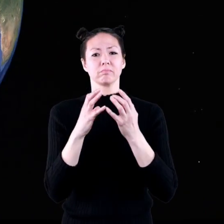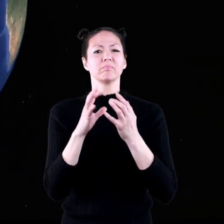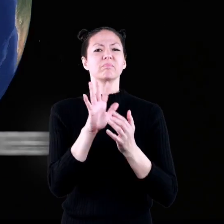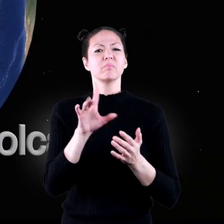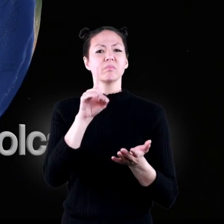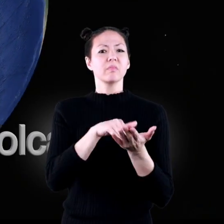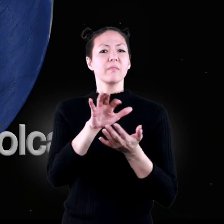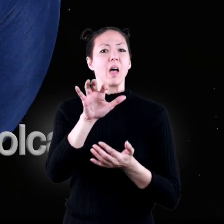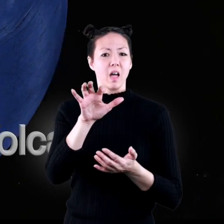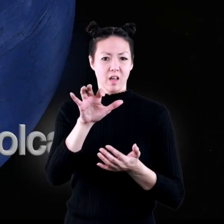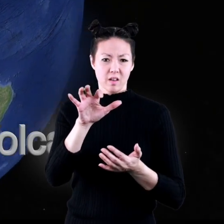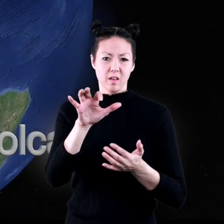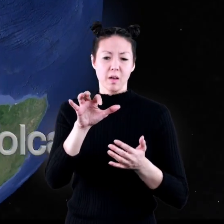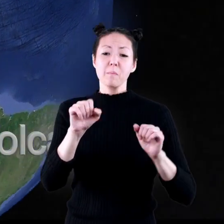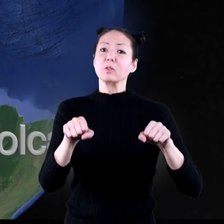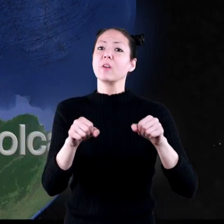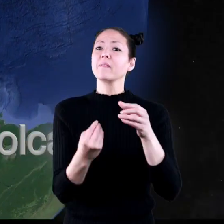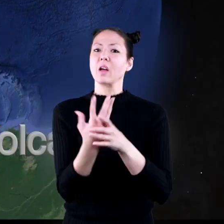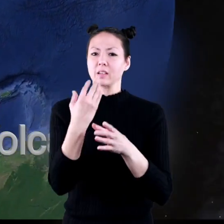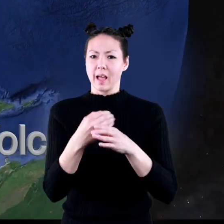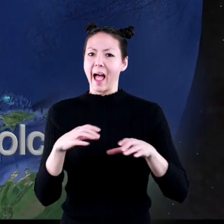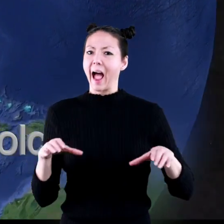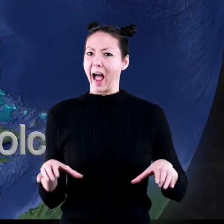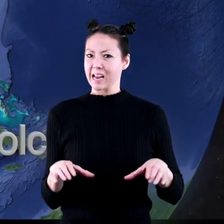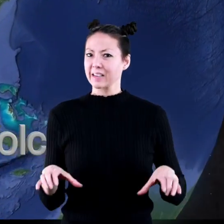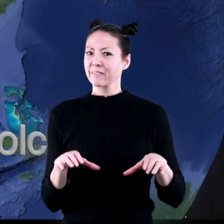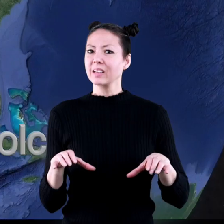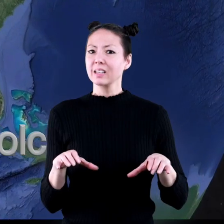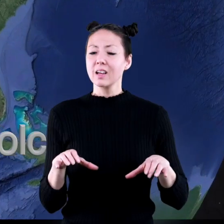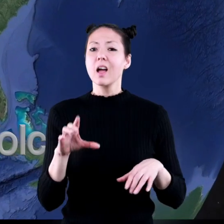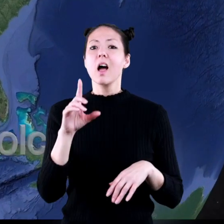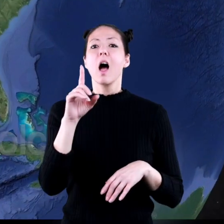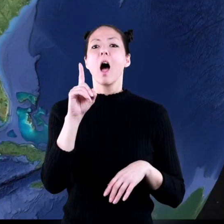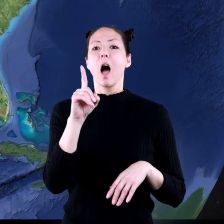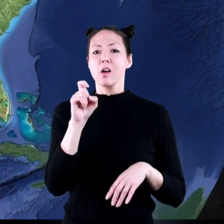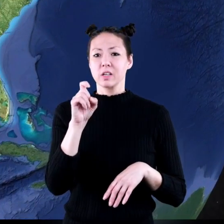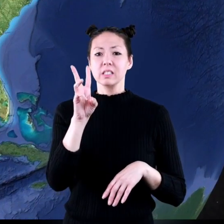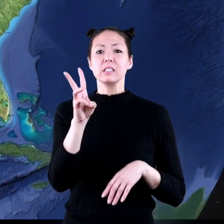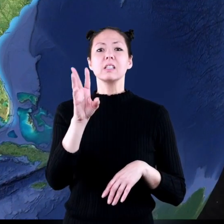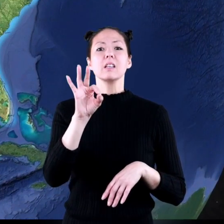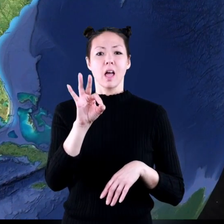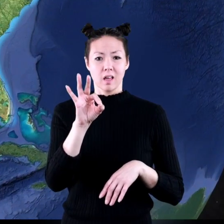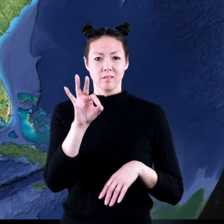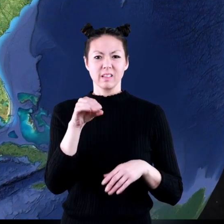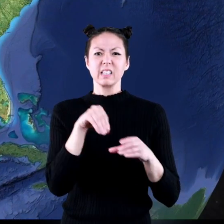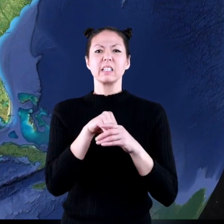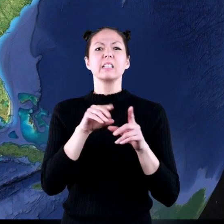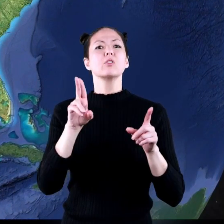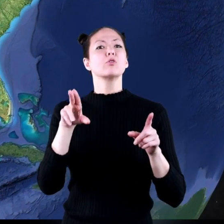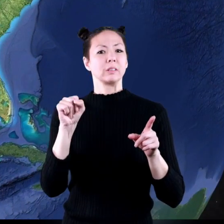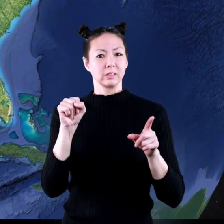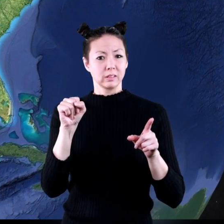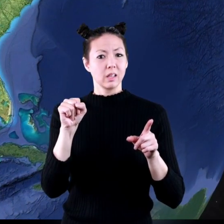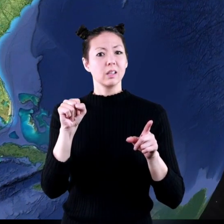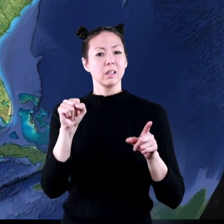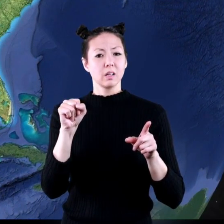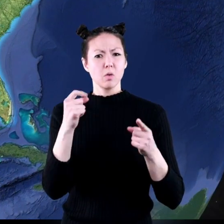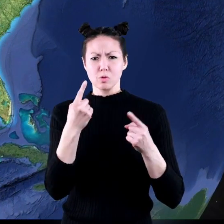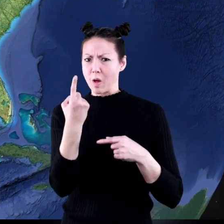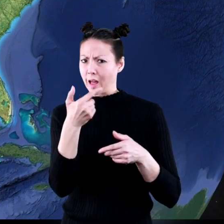are nearly 1,500 potentially active volcanoes. 169 are in the United States. Is